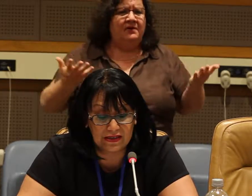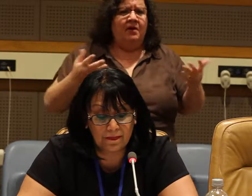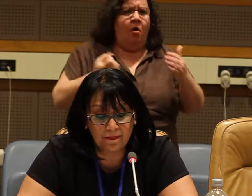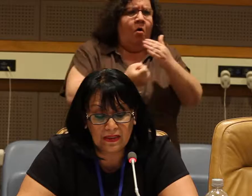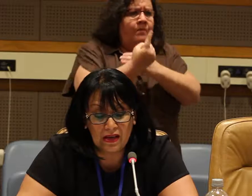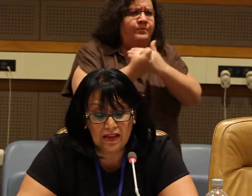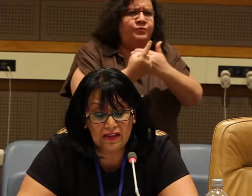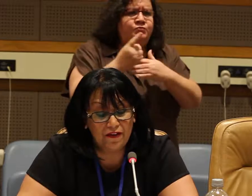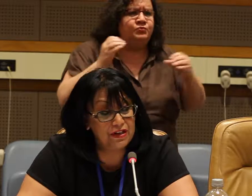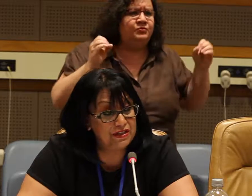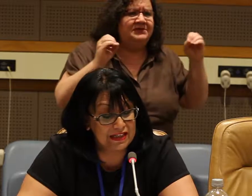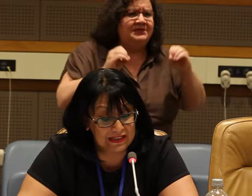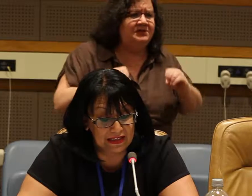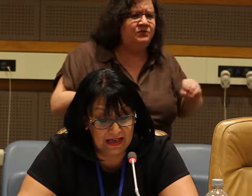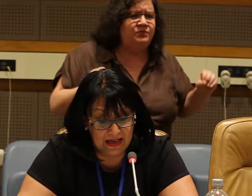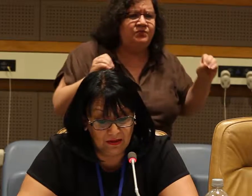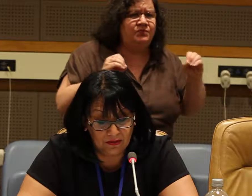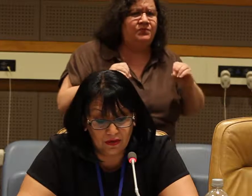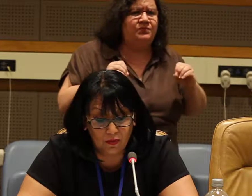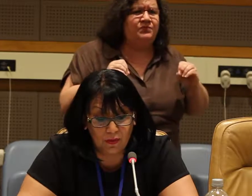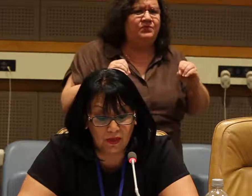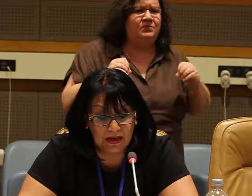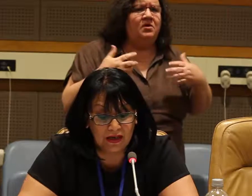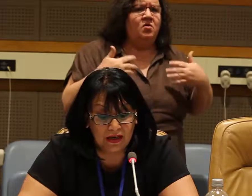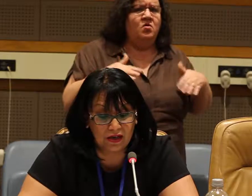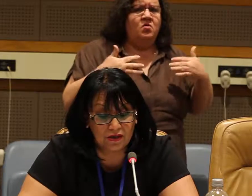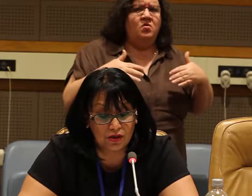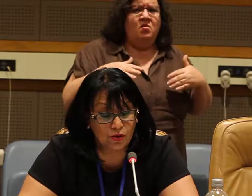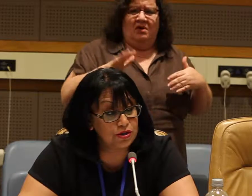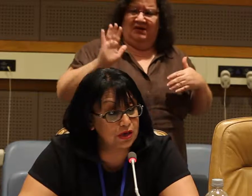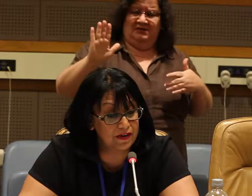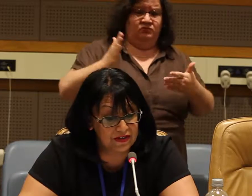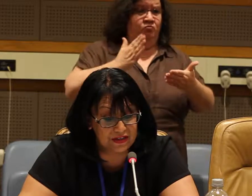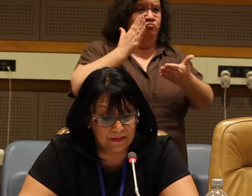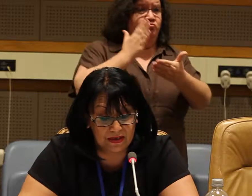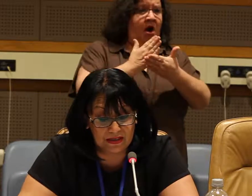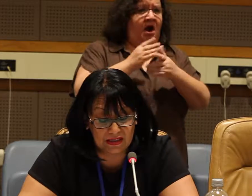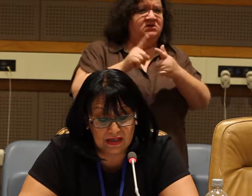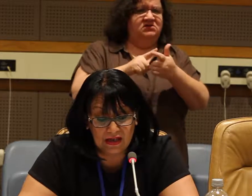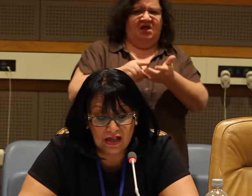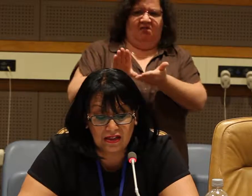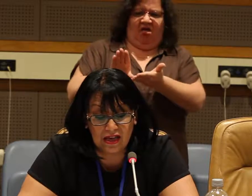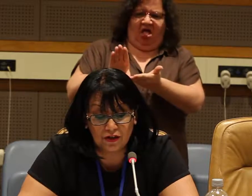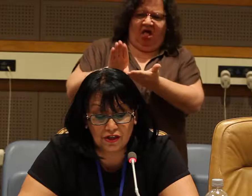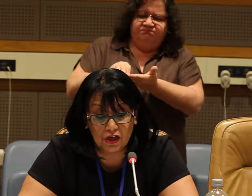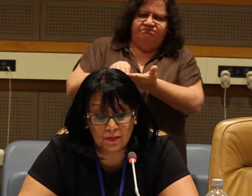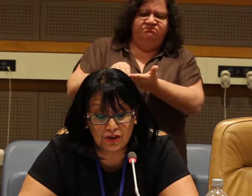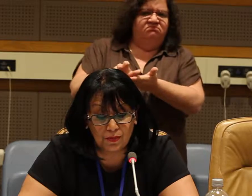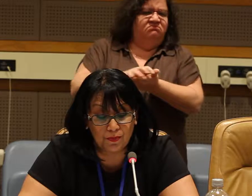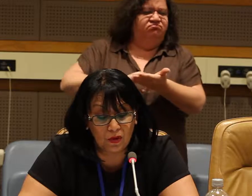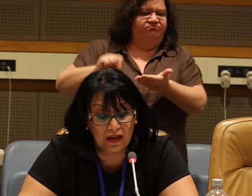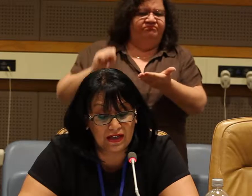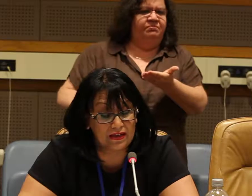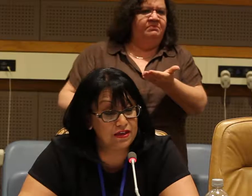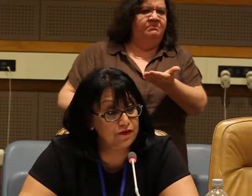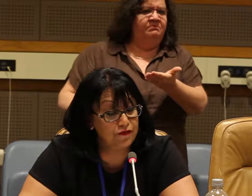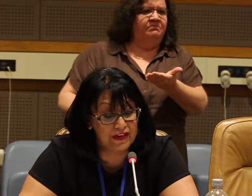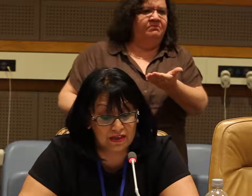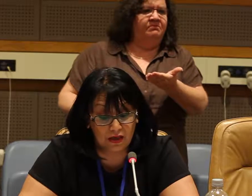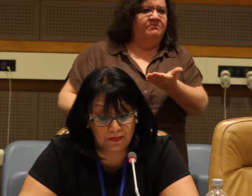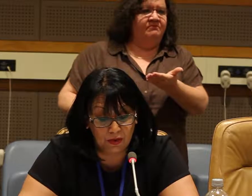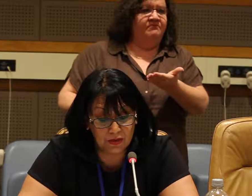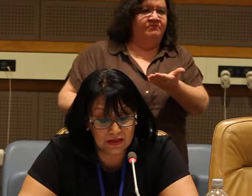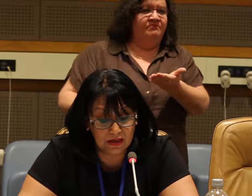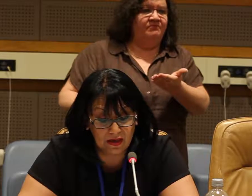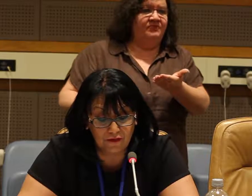their rights. The evidence is clear. When women and girls also have a disability, they are so much more likely to